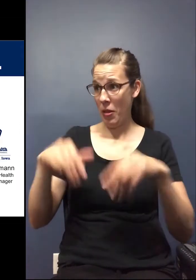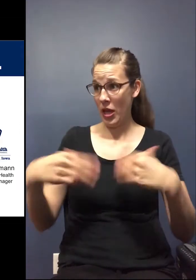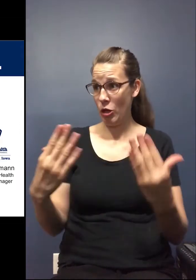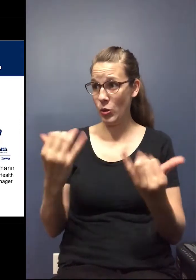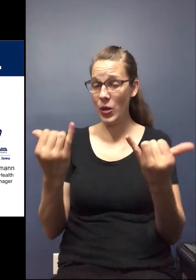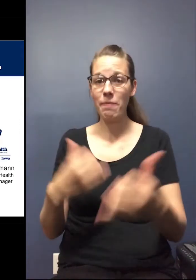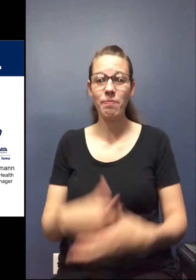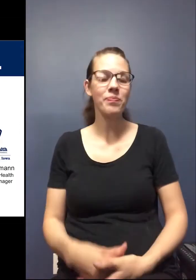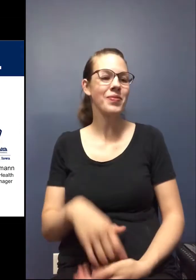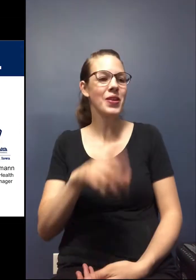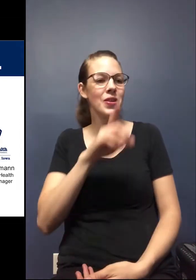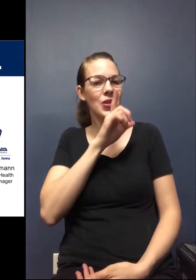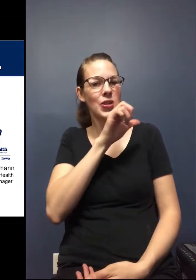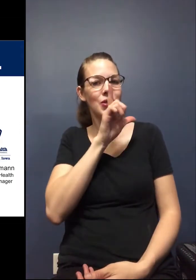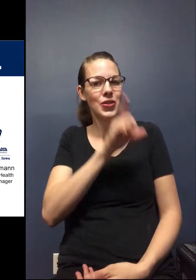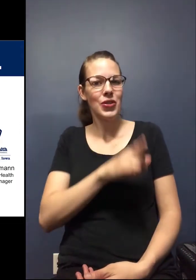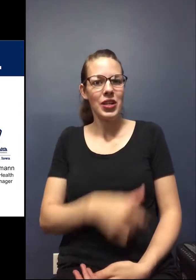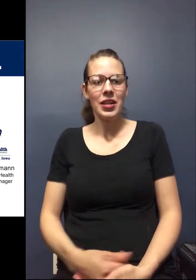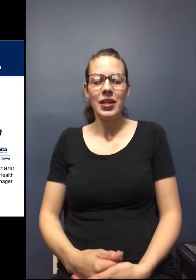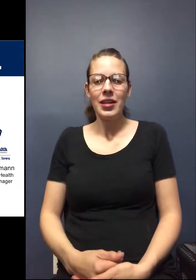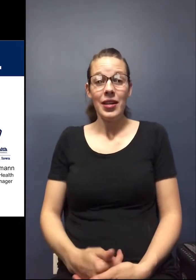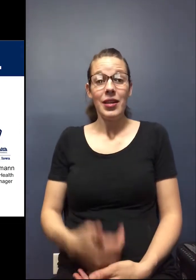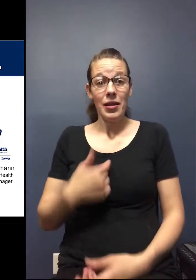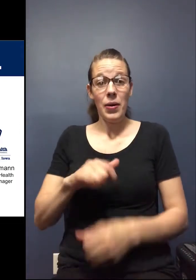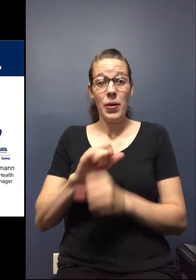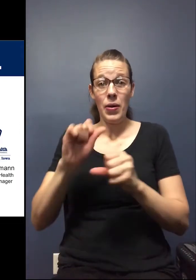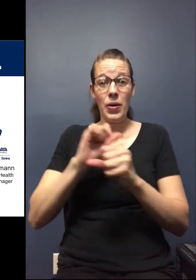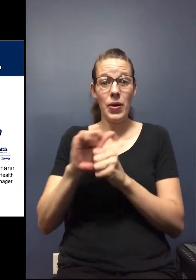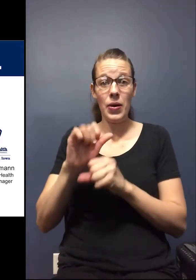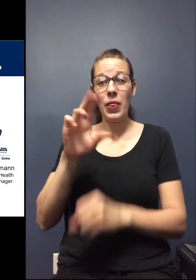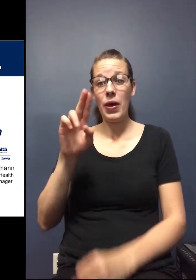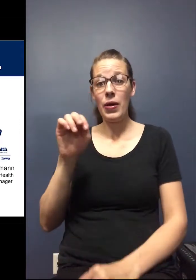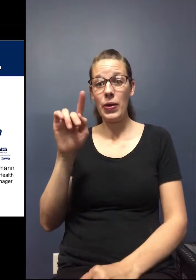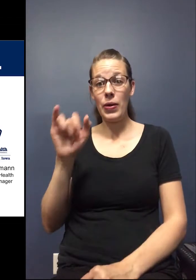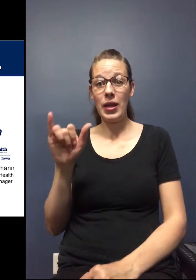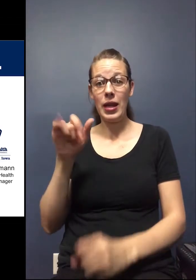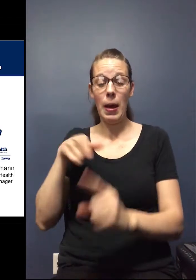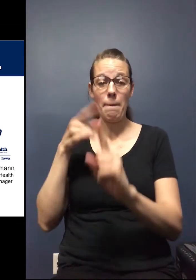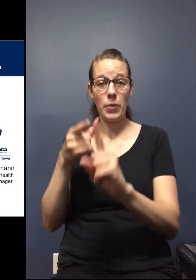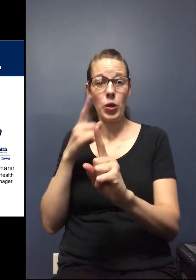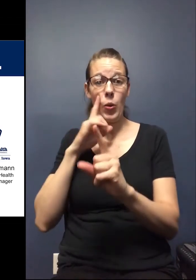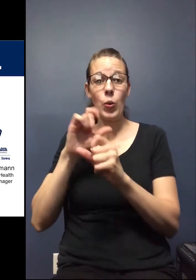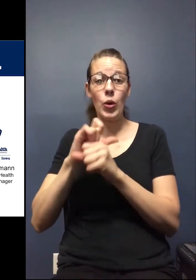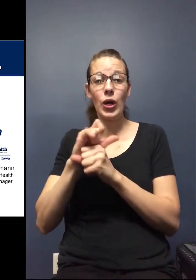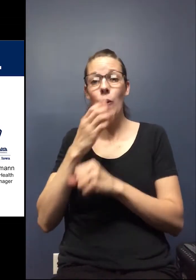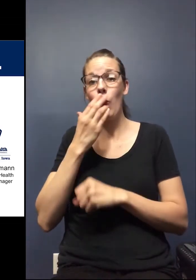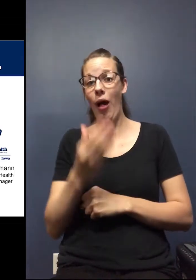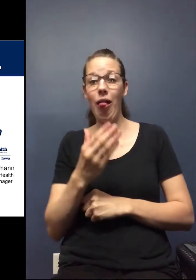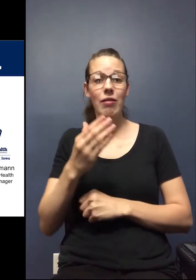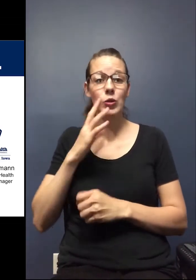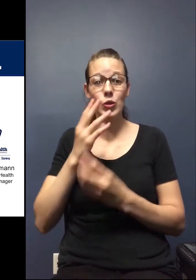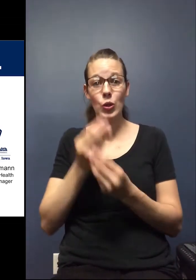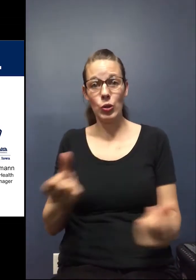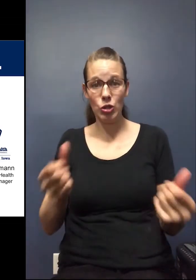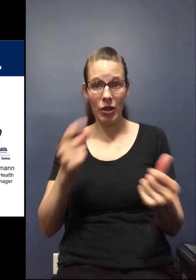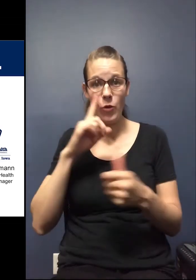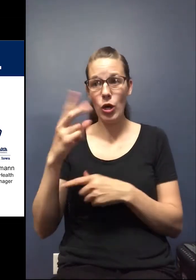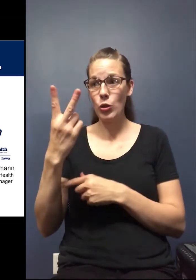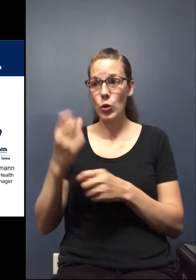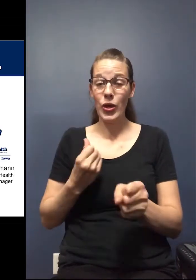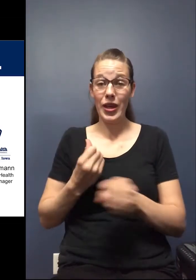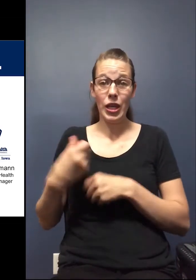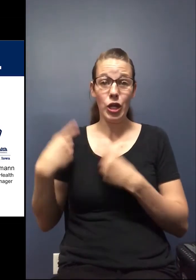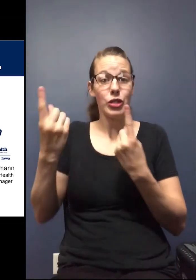please? Sure. I've been working with UnityPoint WorkWell Solutions over the past two years, and I've recently